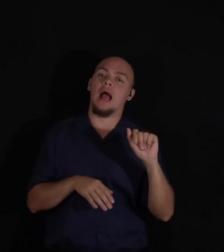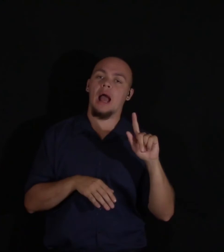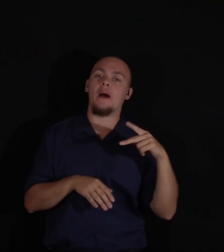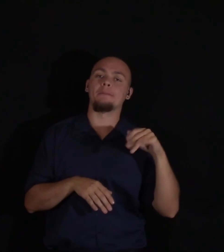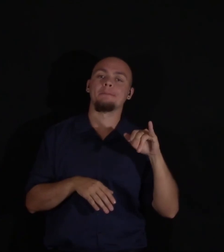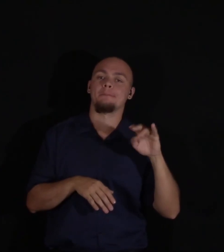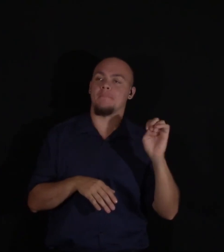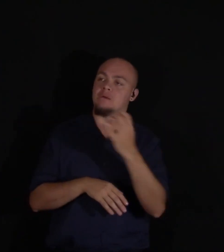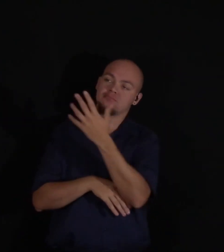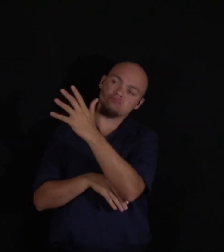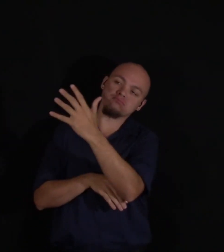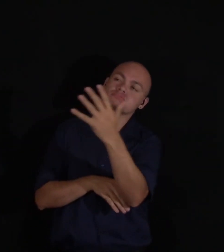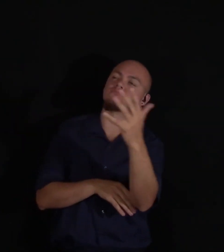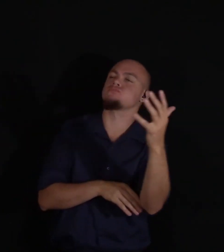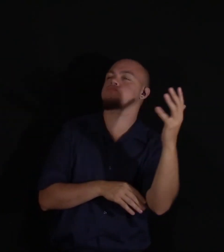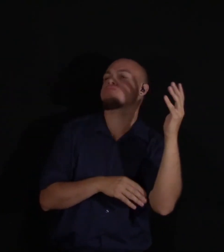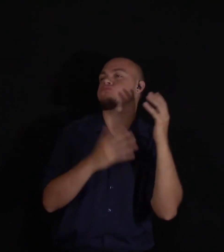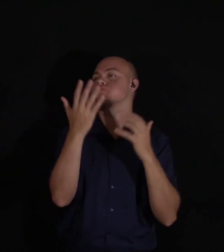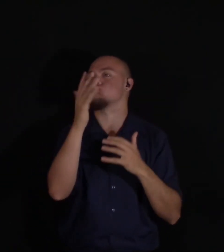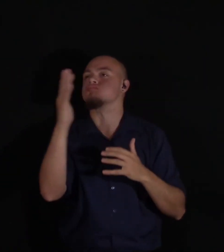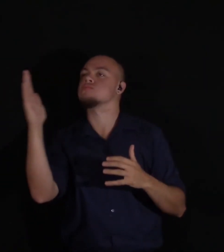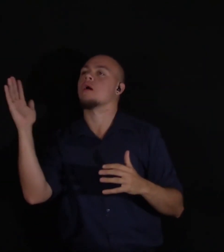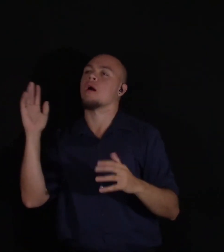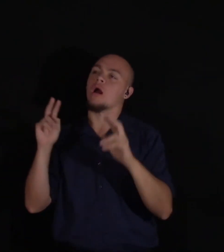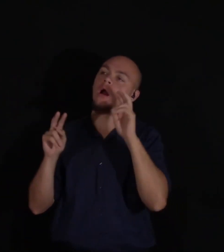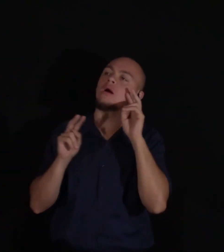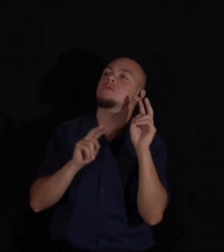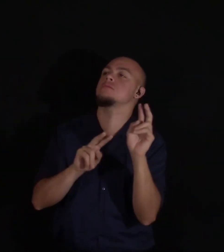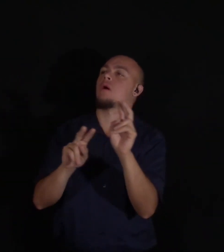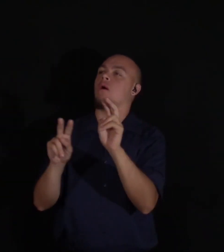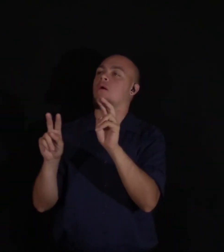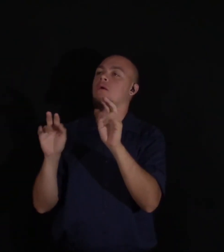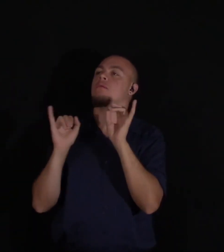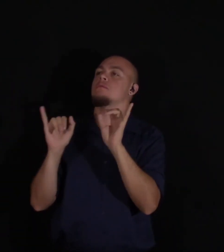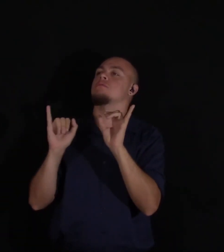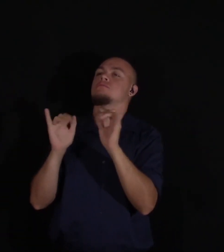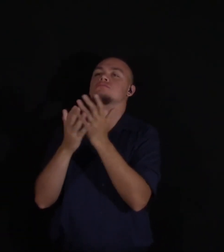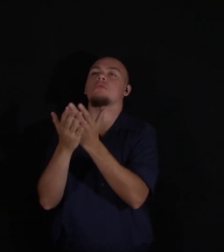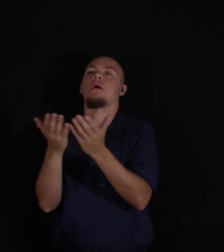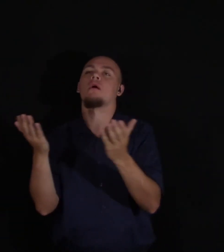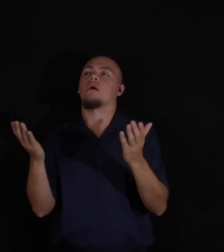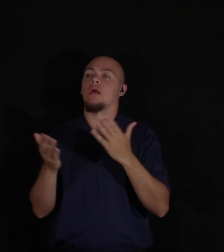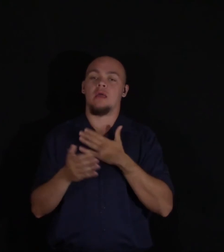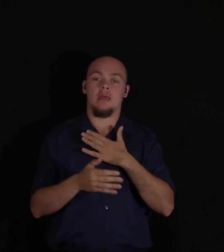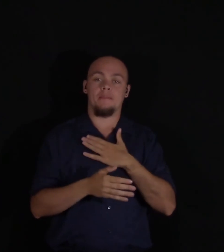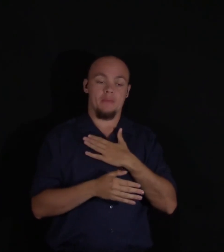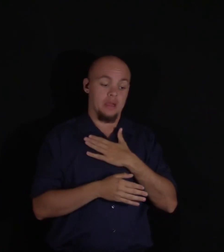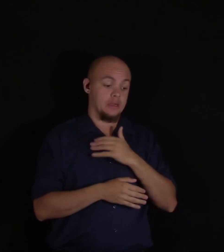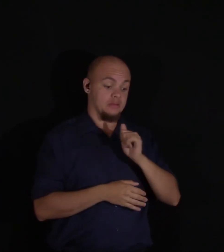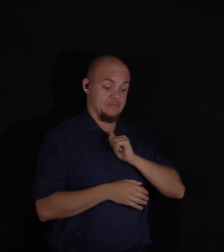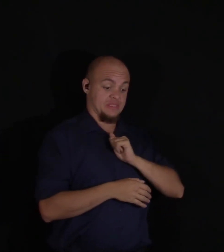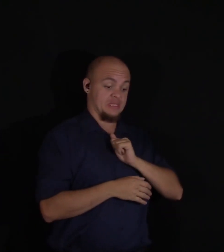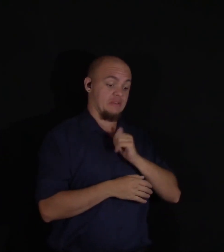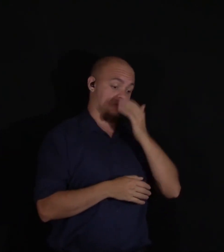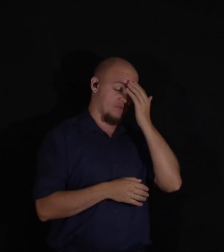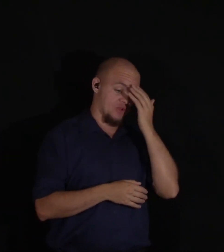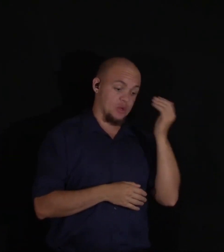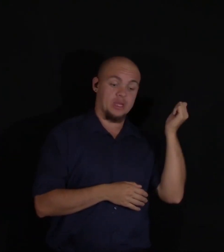sought in the magnificence the eternity of such scenes to forget myself and my ephemeral, because